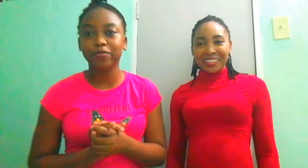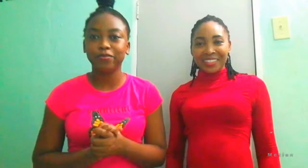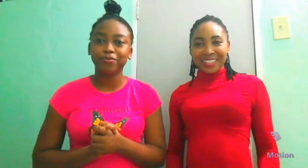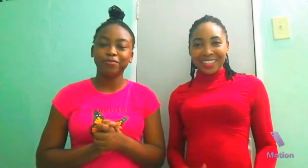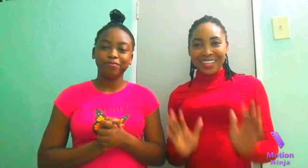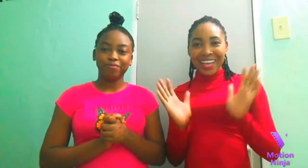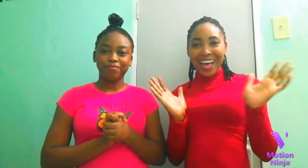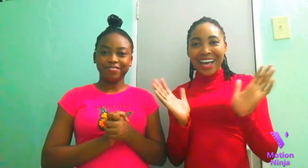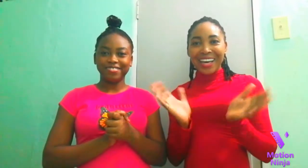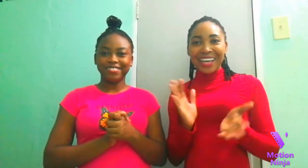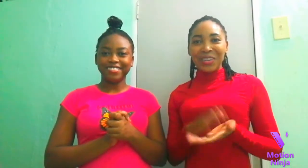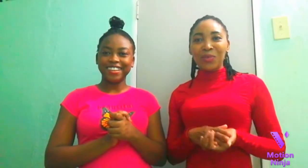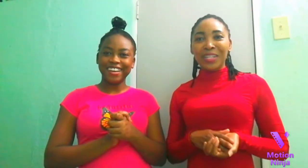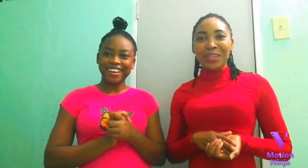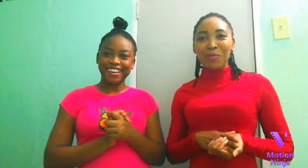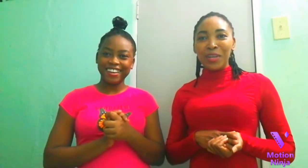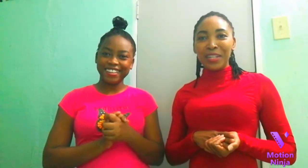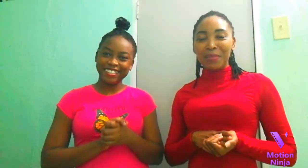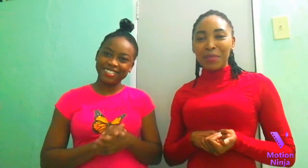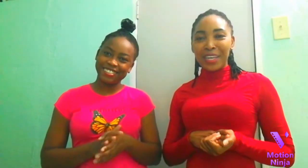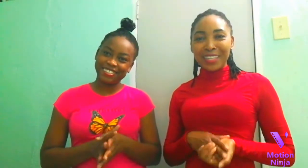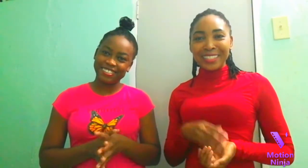hi welcome welcome guys